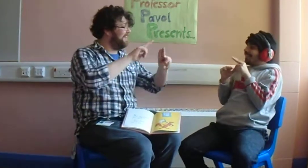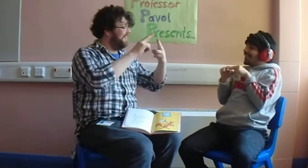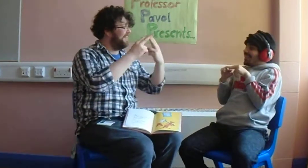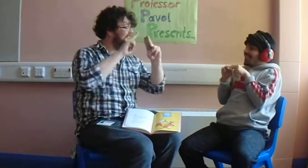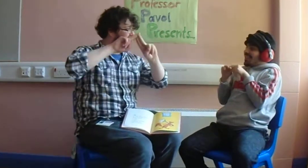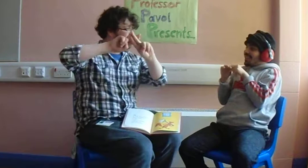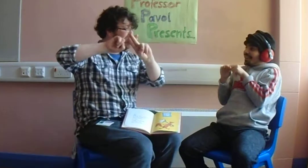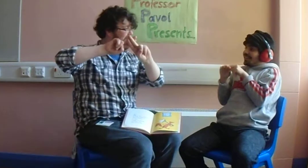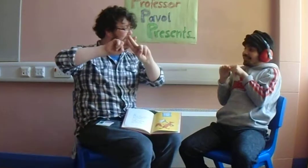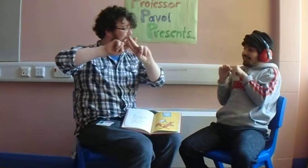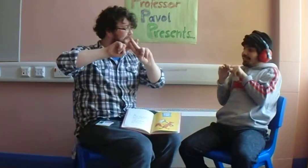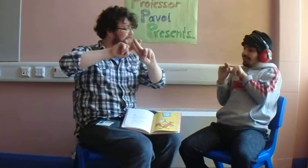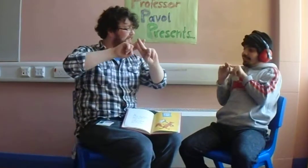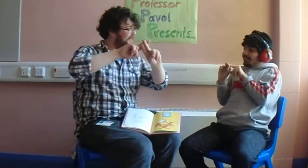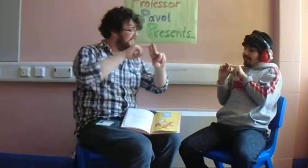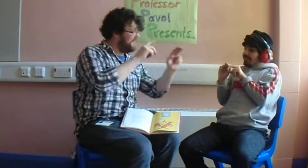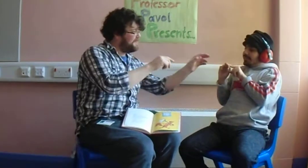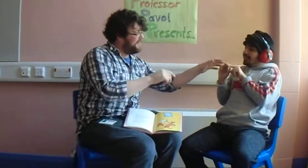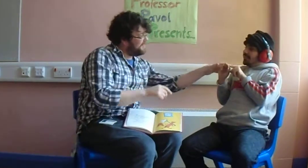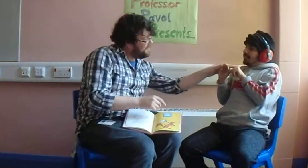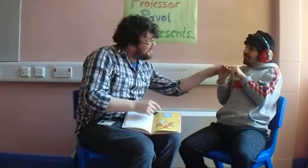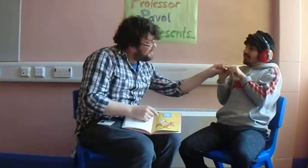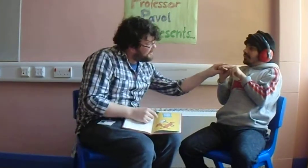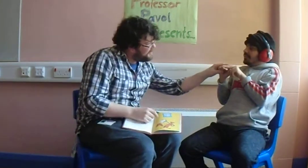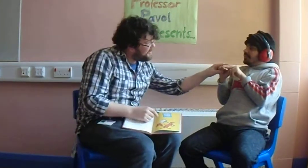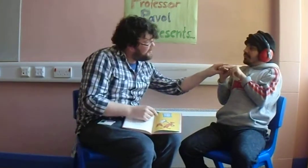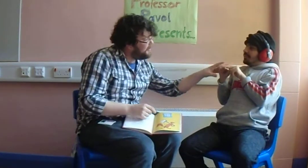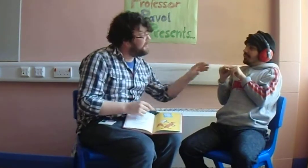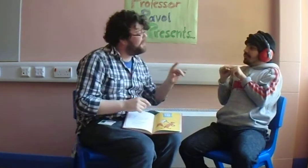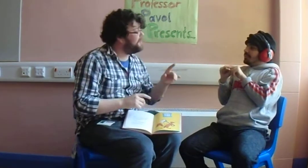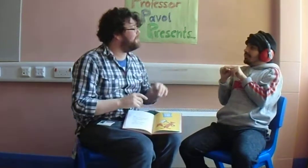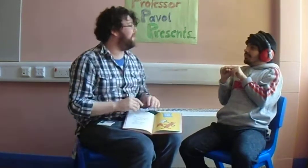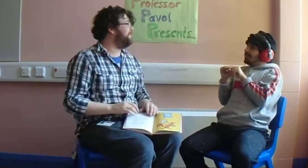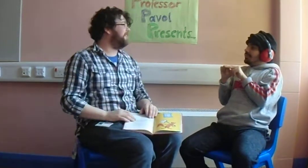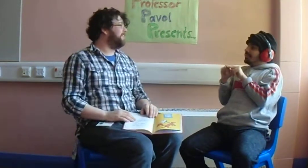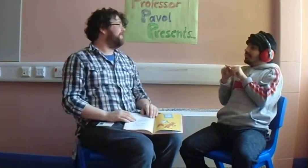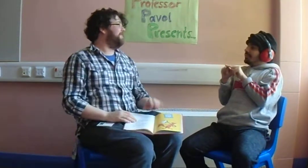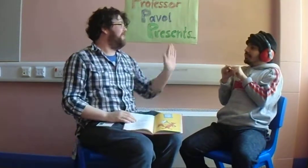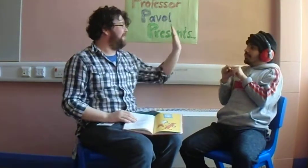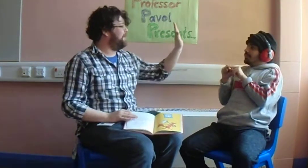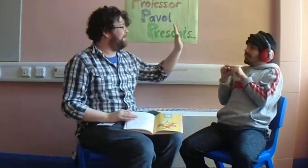Like it. You can do that one. Yeah, mate. Just tuck those in and then it's perfect. Last one.